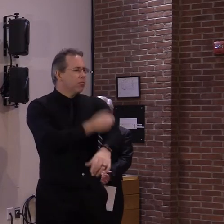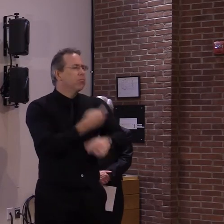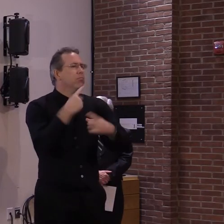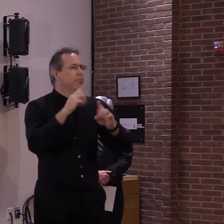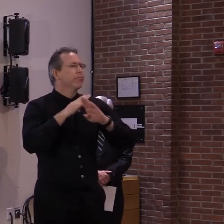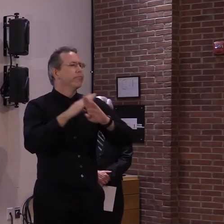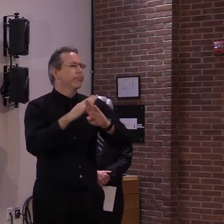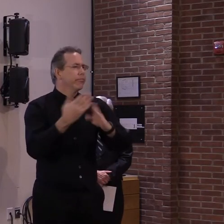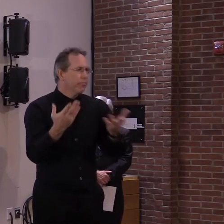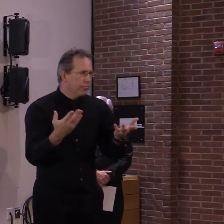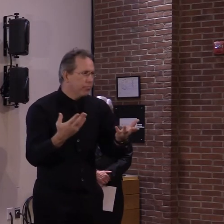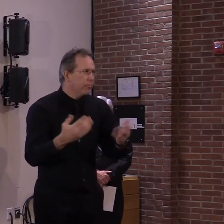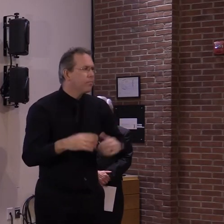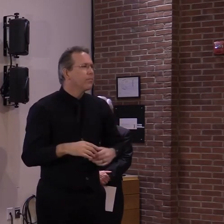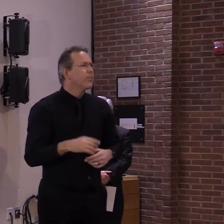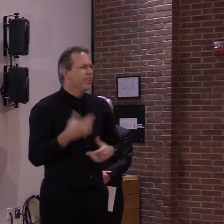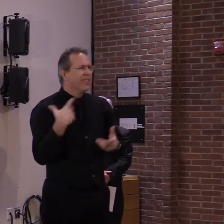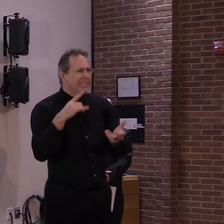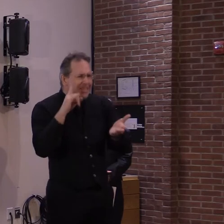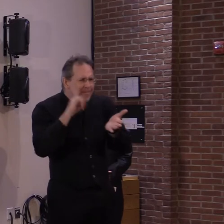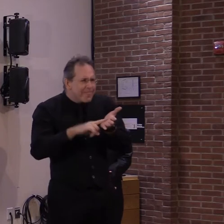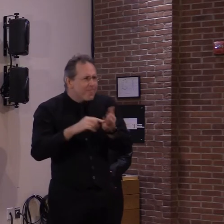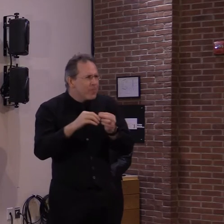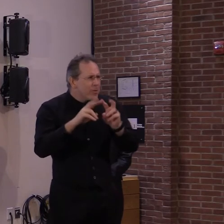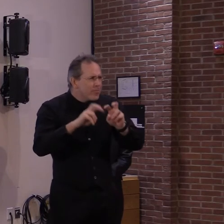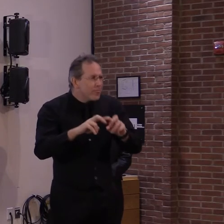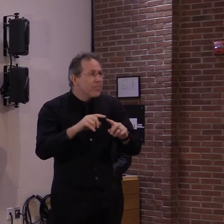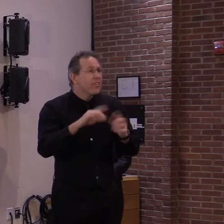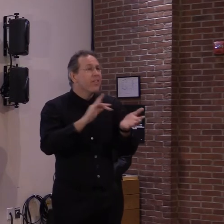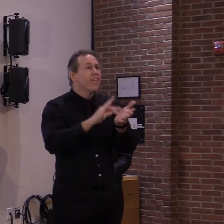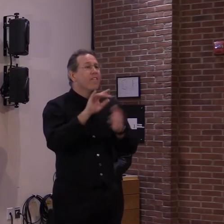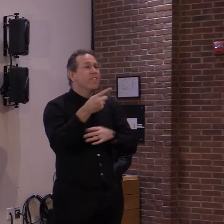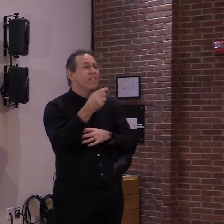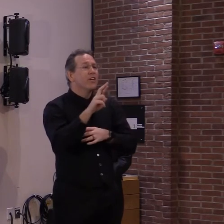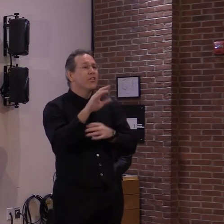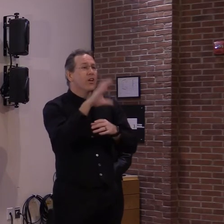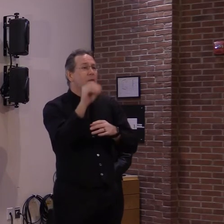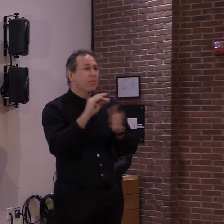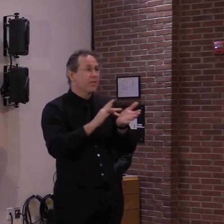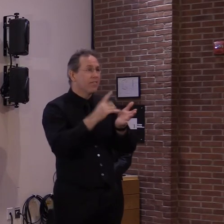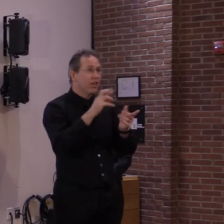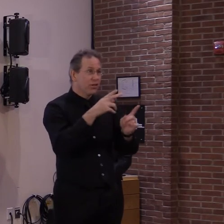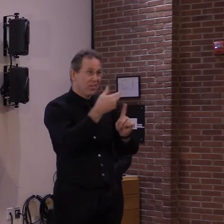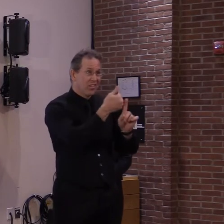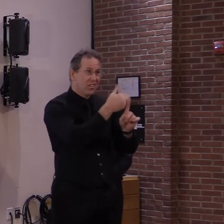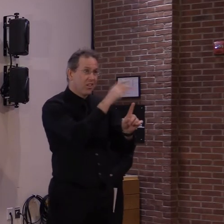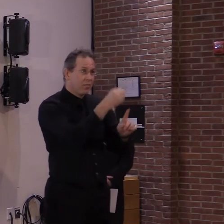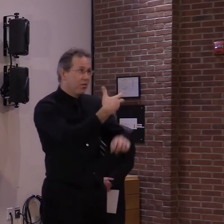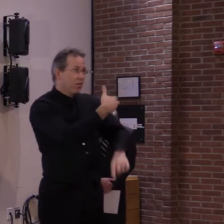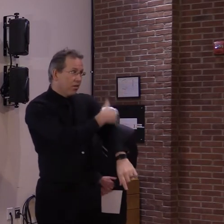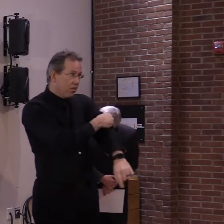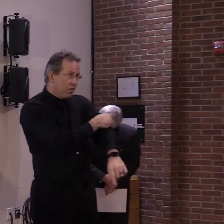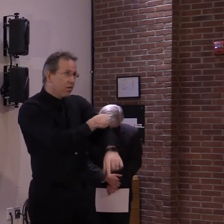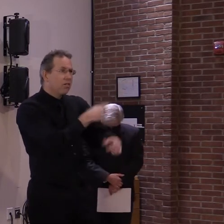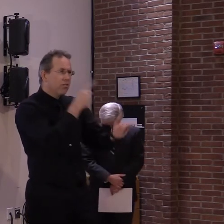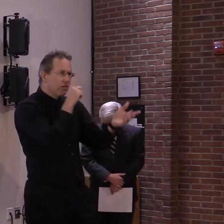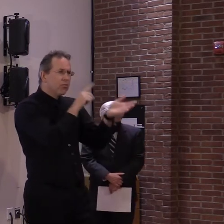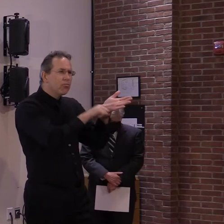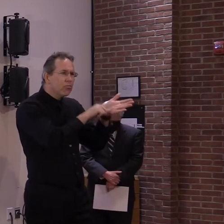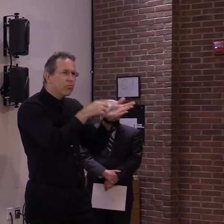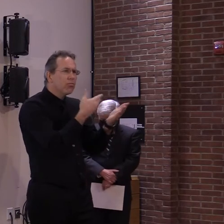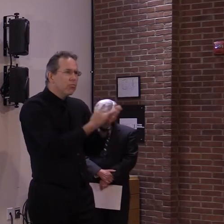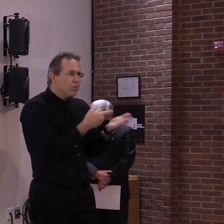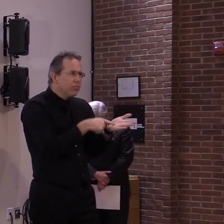looking at Pfizer, that indicates that after the first shot, within a two-week period, the, um, vaccine, uh,